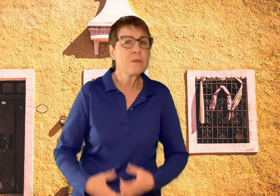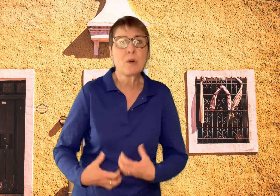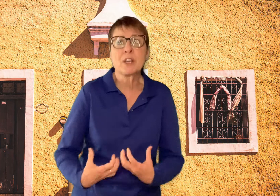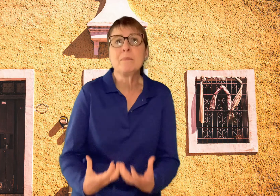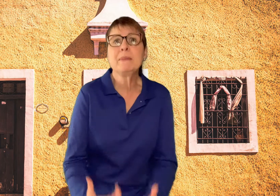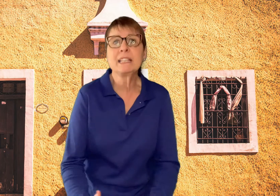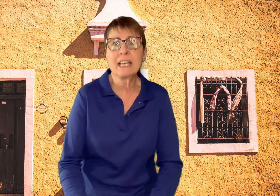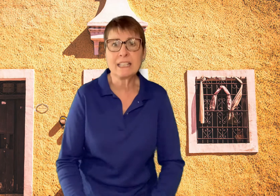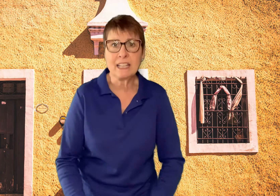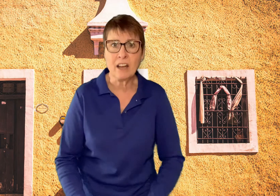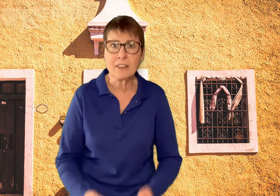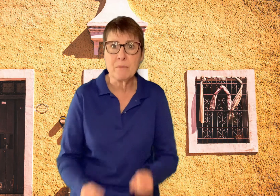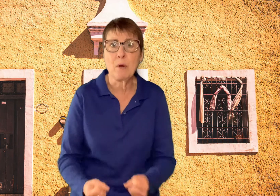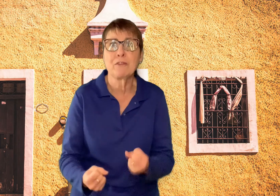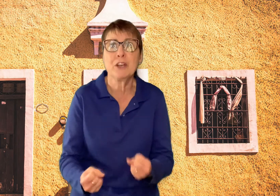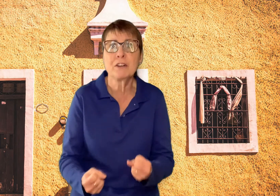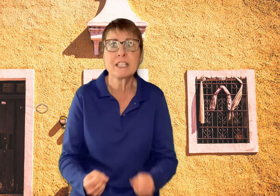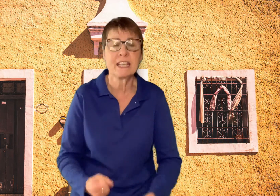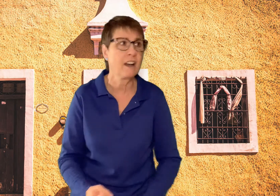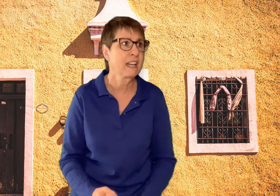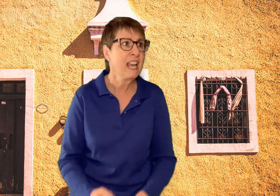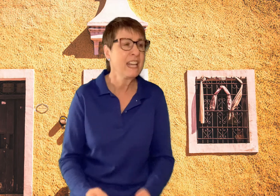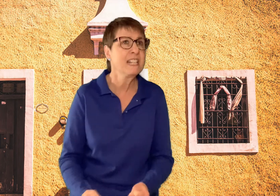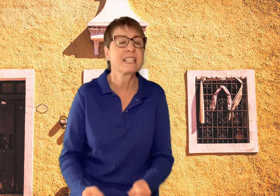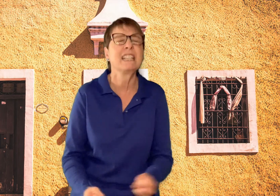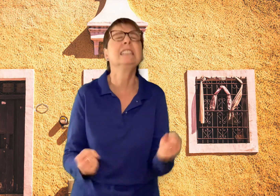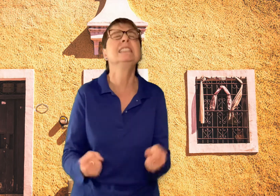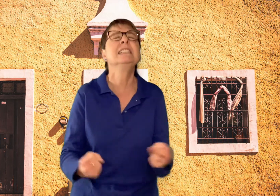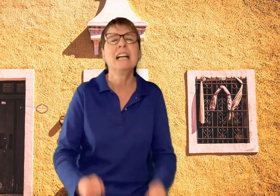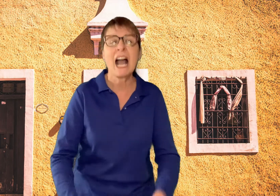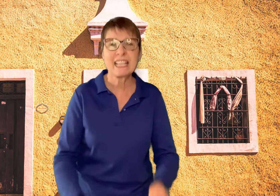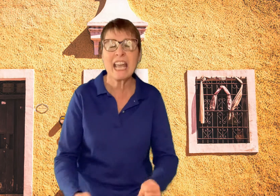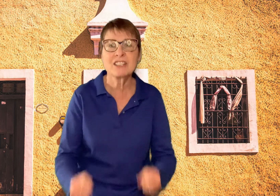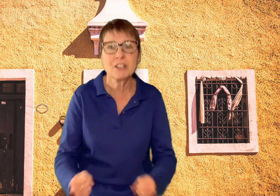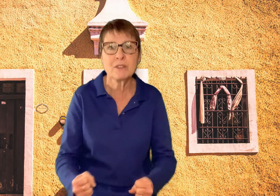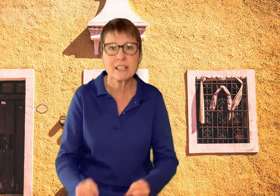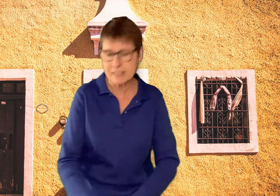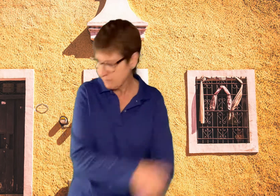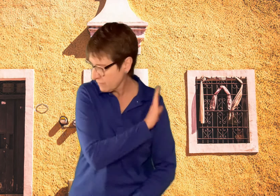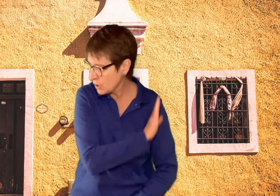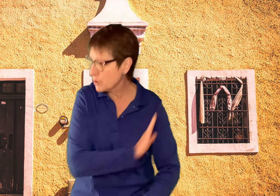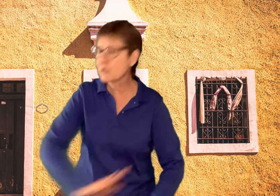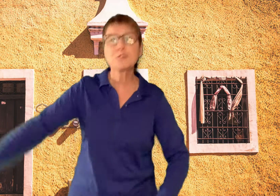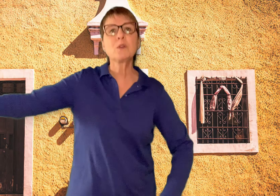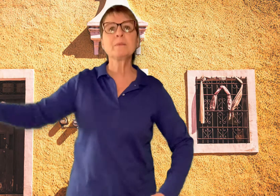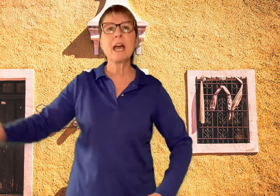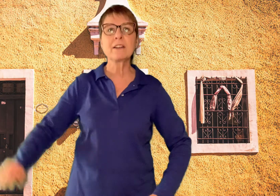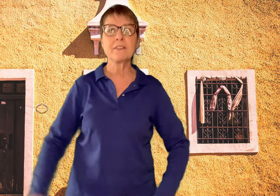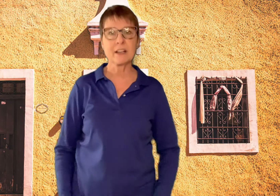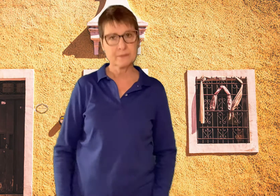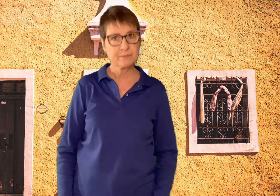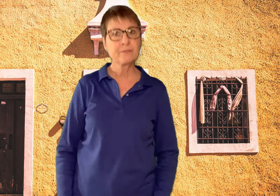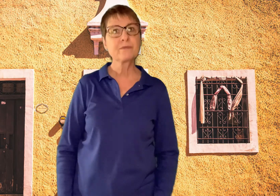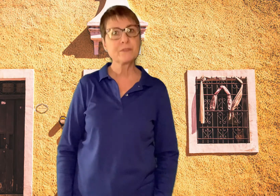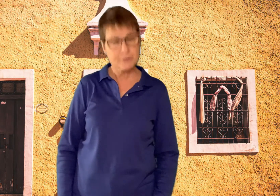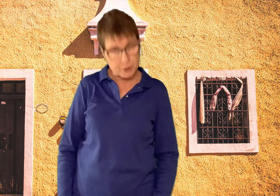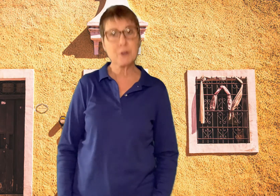more humiliated he got, the more furious he got. And he just said, oh, I can't do this. He stormed out of there during